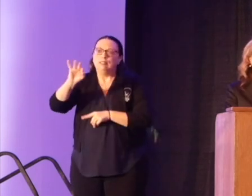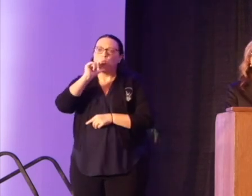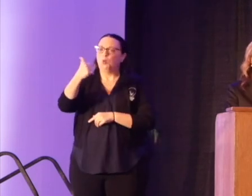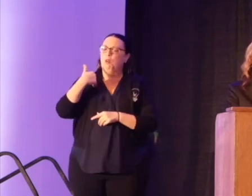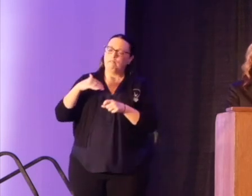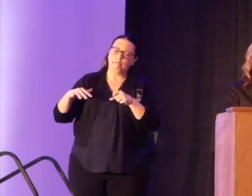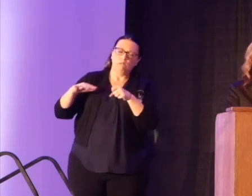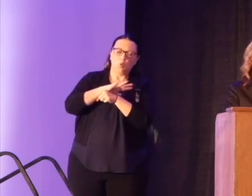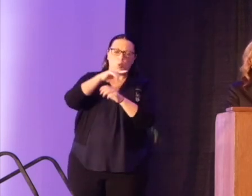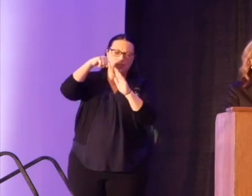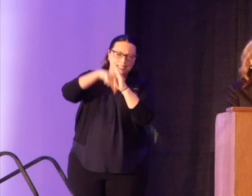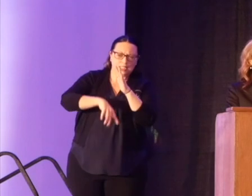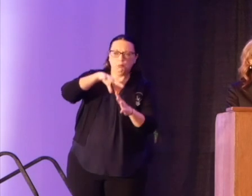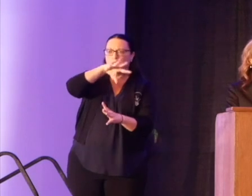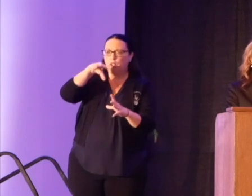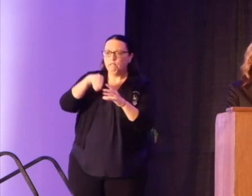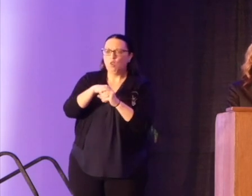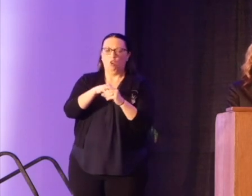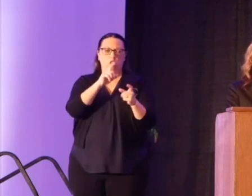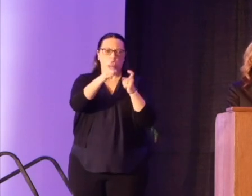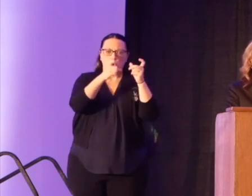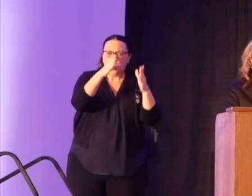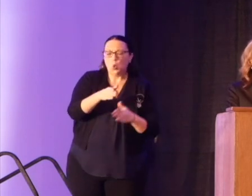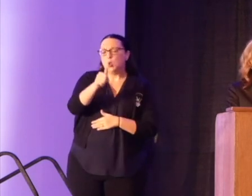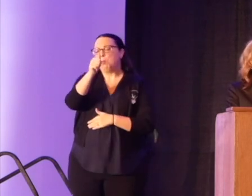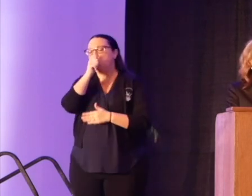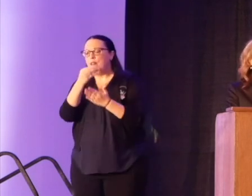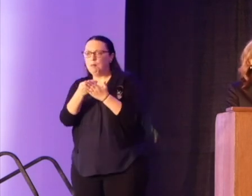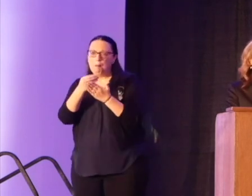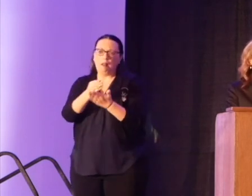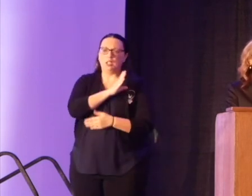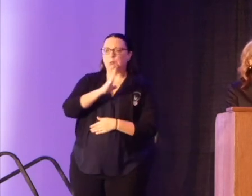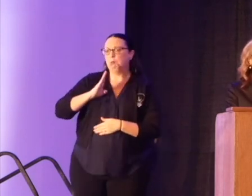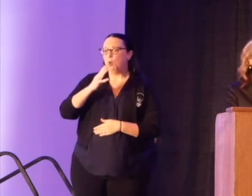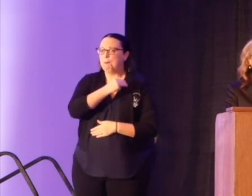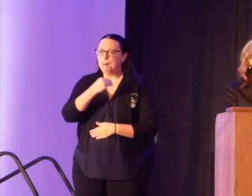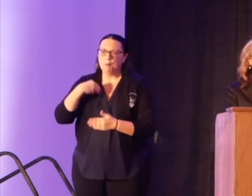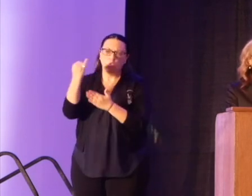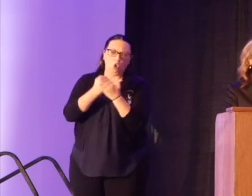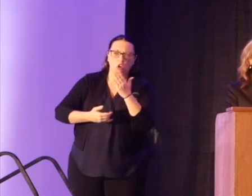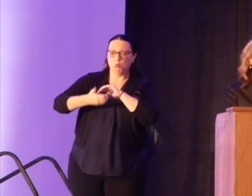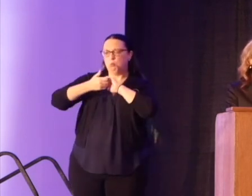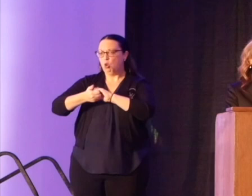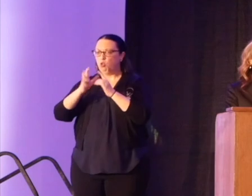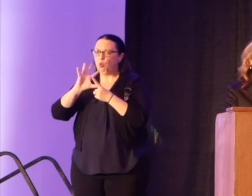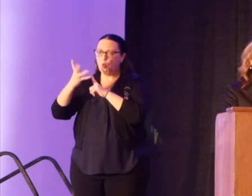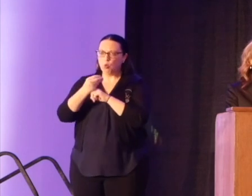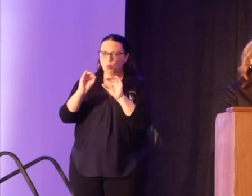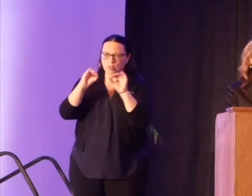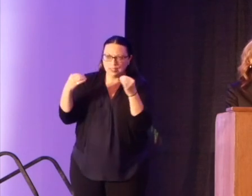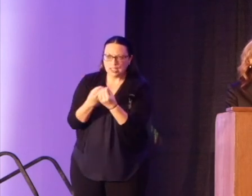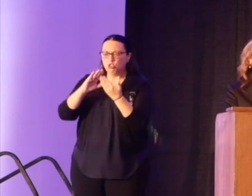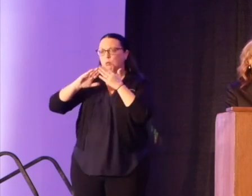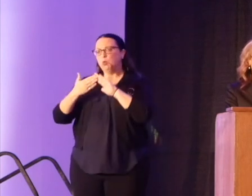deeply engaged donors, private funders, government funding, board members, artists, partnering cultural organizations, and